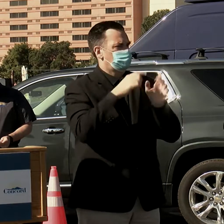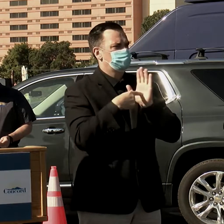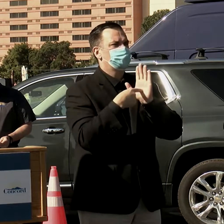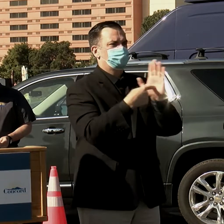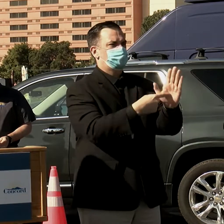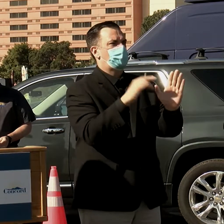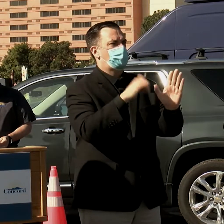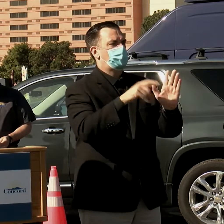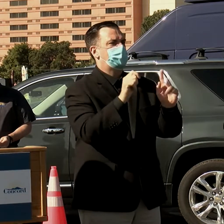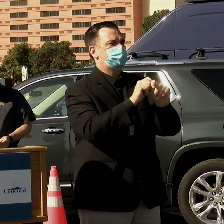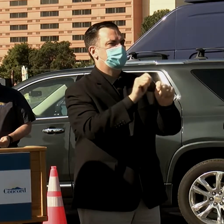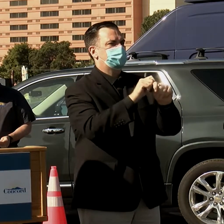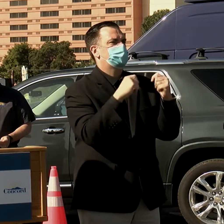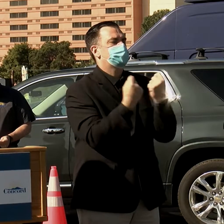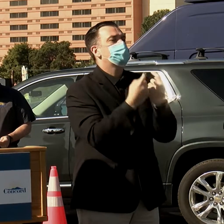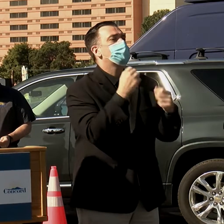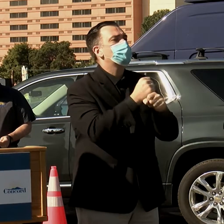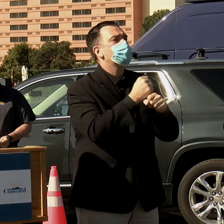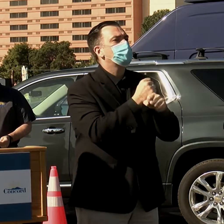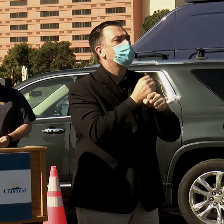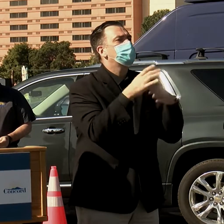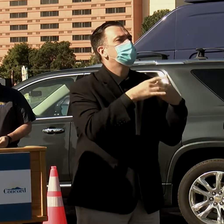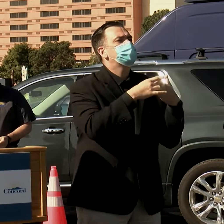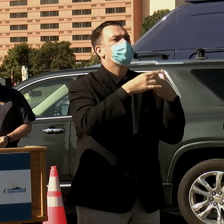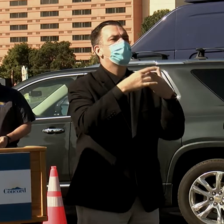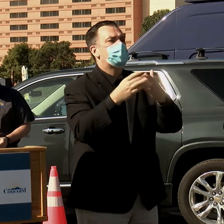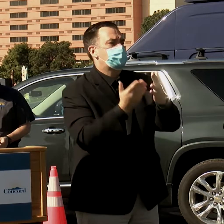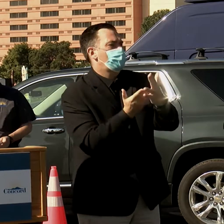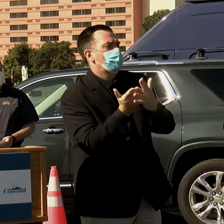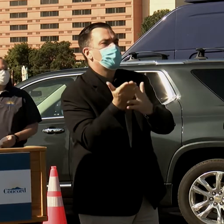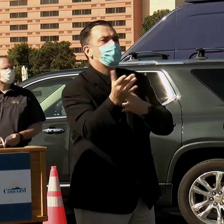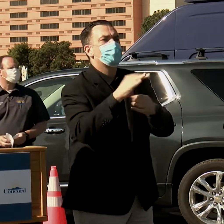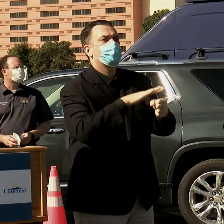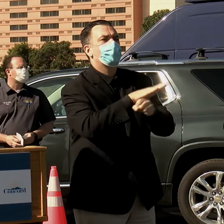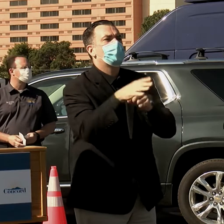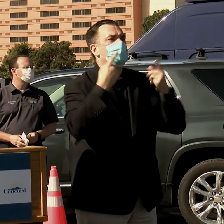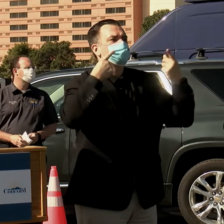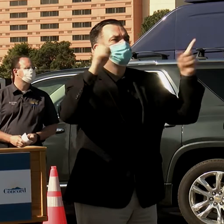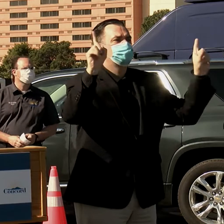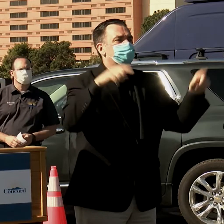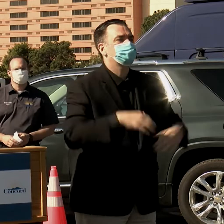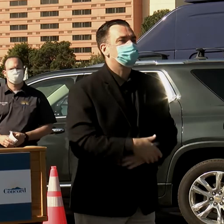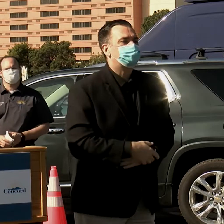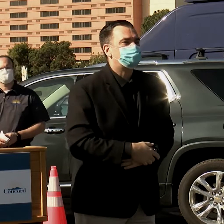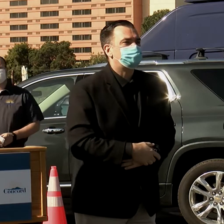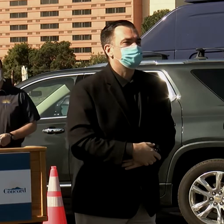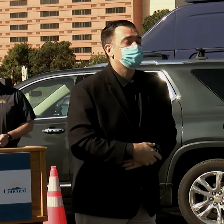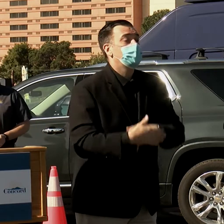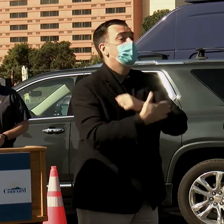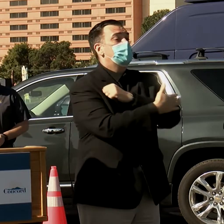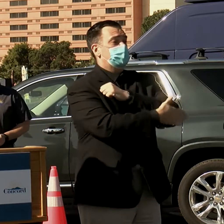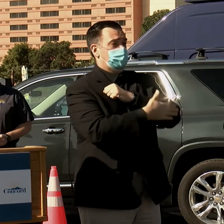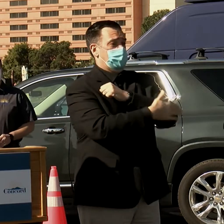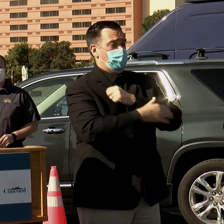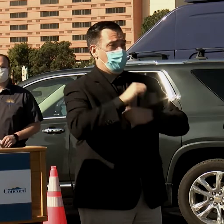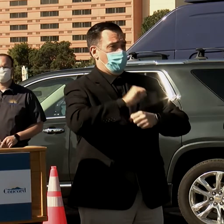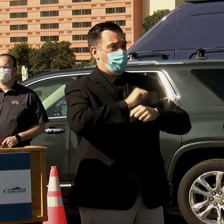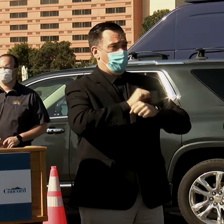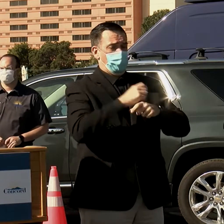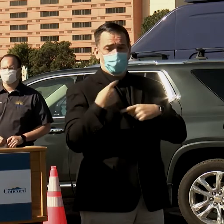required to lead us to the other side of this pandemic. The county will be working here